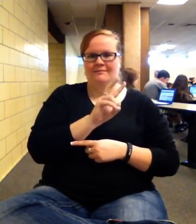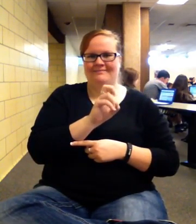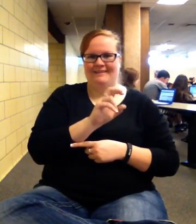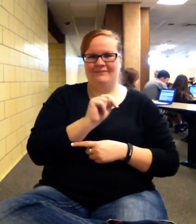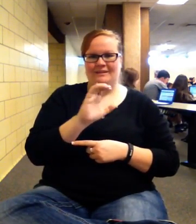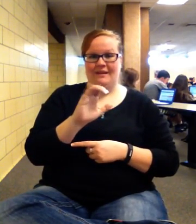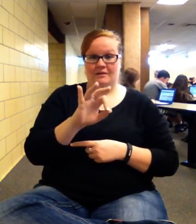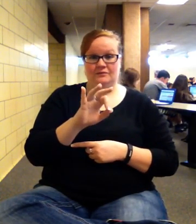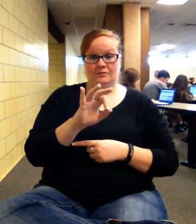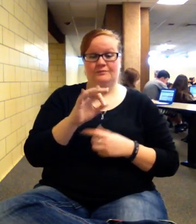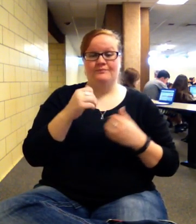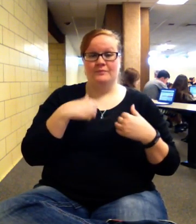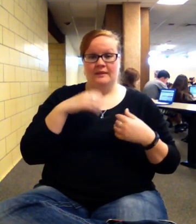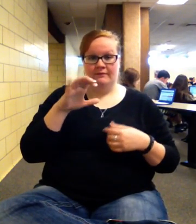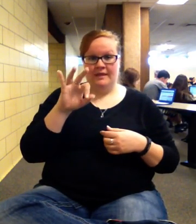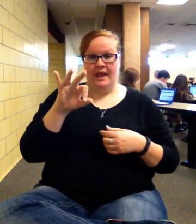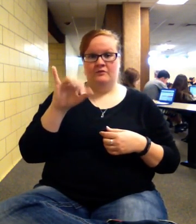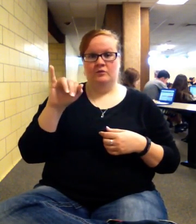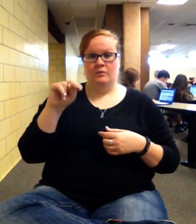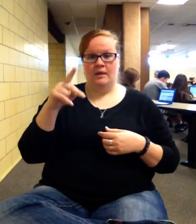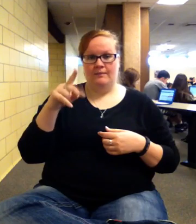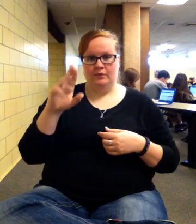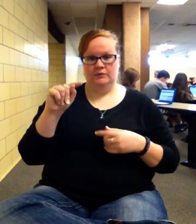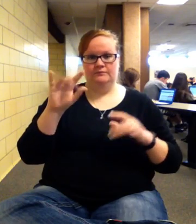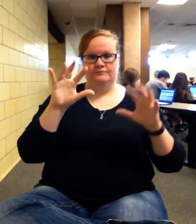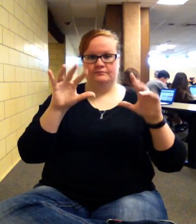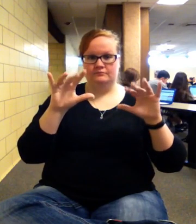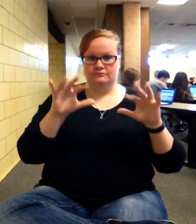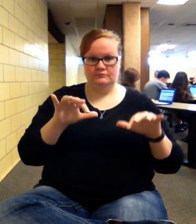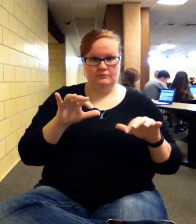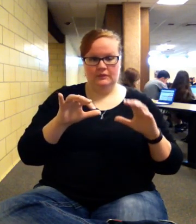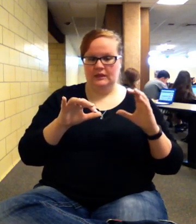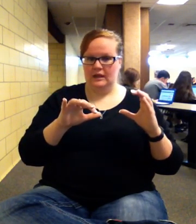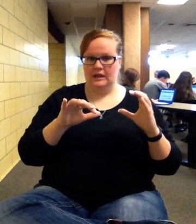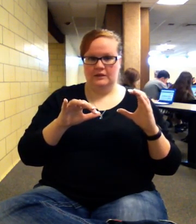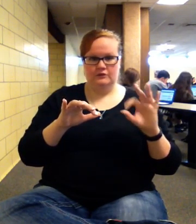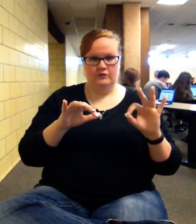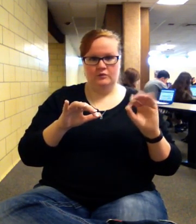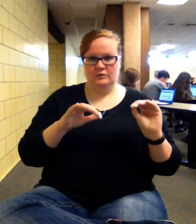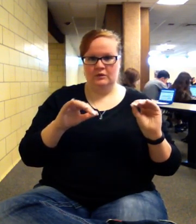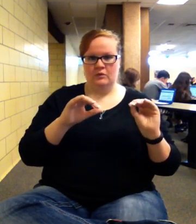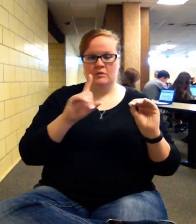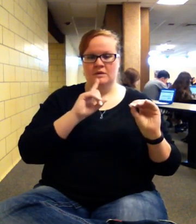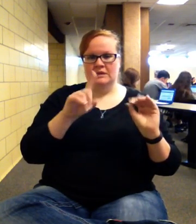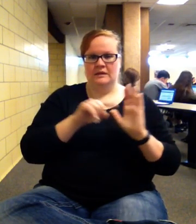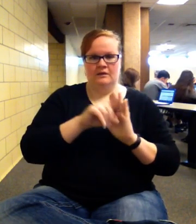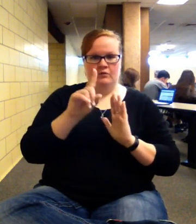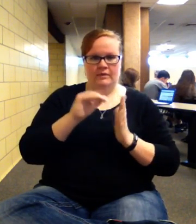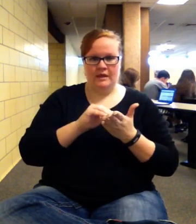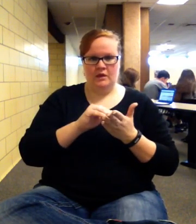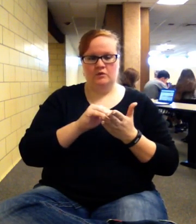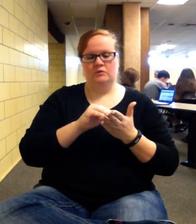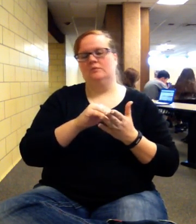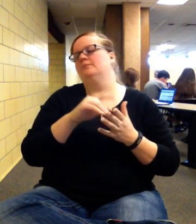get those cash flows into it. So your cash flow is zero, is a negative 1,000, then you've got one cash flow